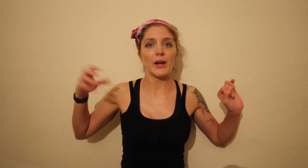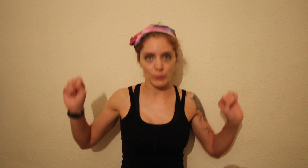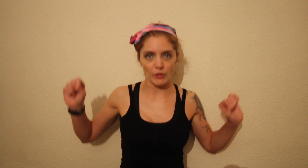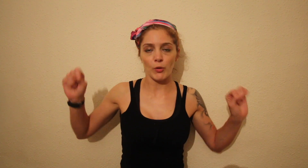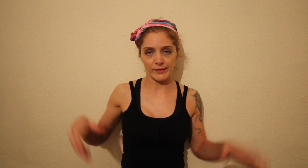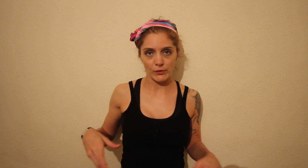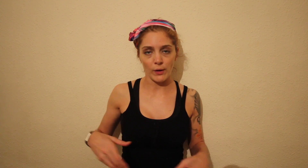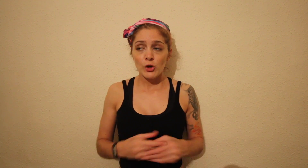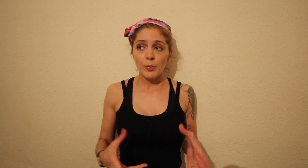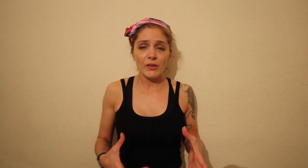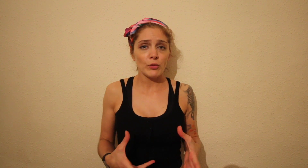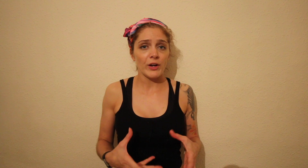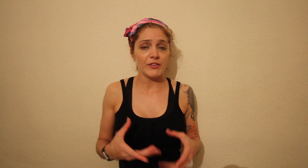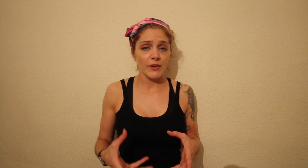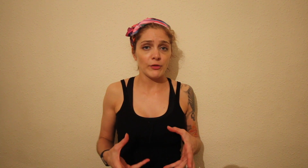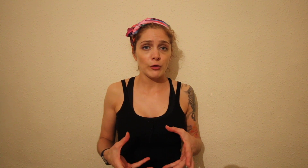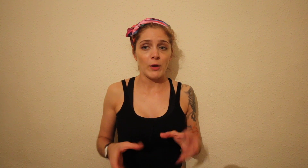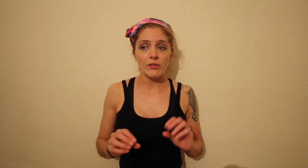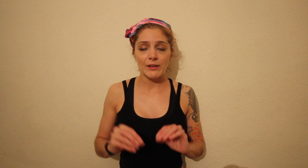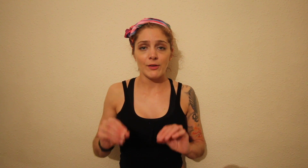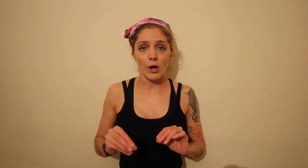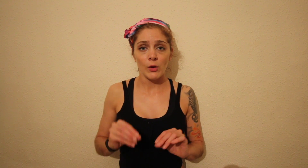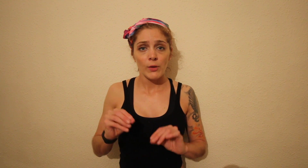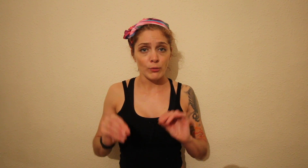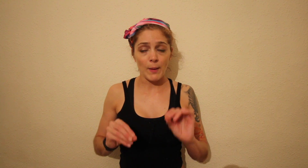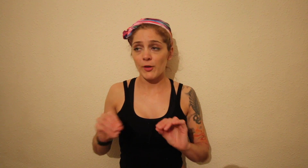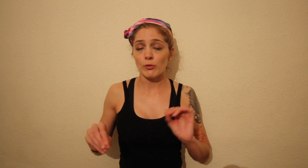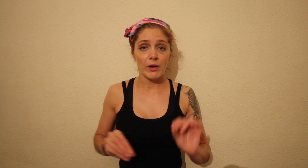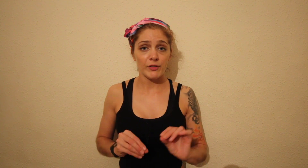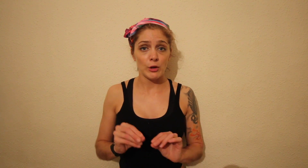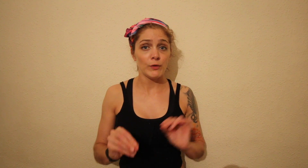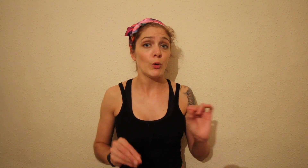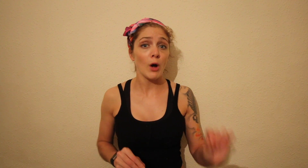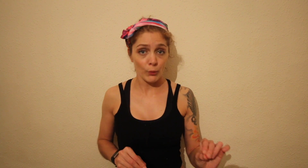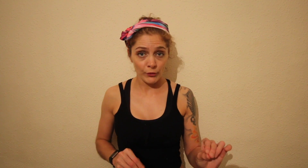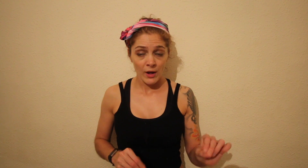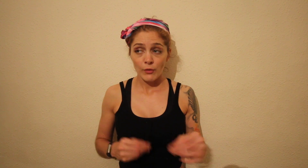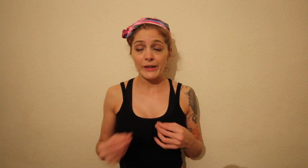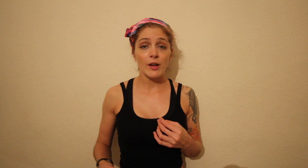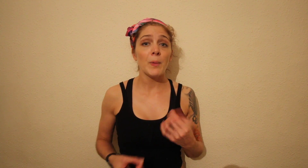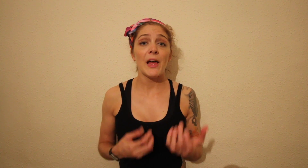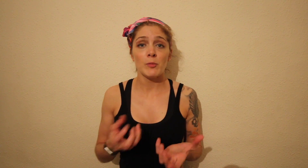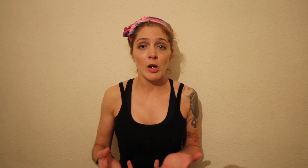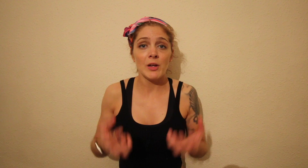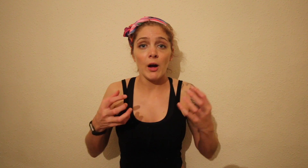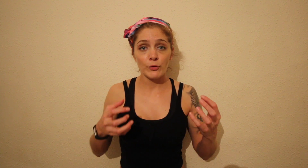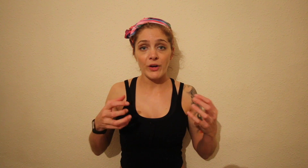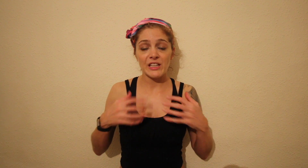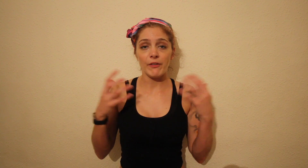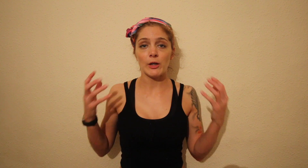break, 12 more etc. Your personal trainer first and foremost needs to know the reps that are right for you for your goals. For example at the moment I'm training very